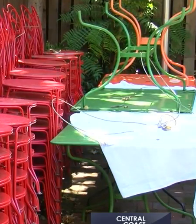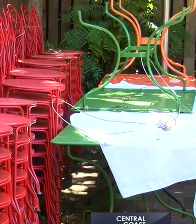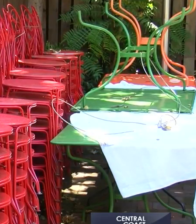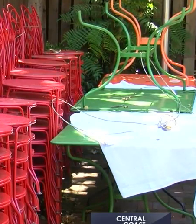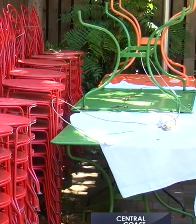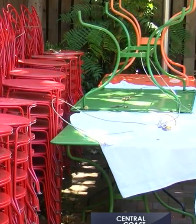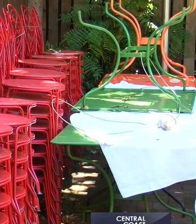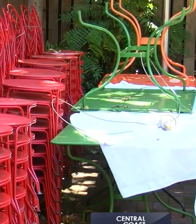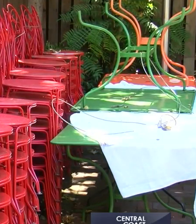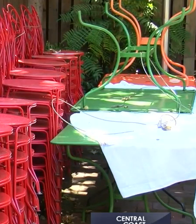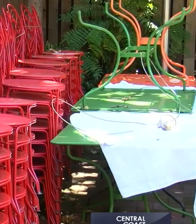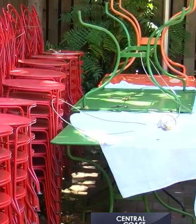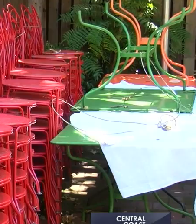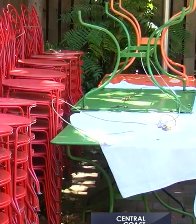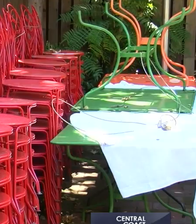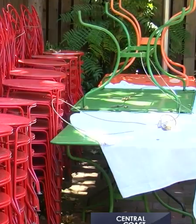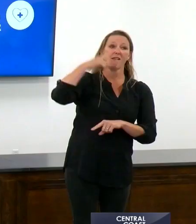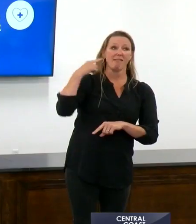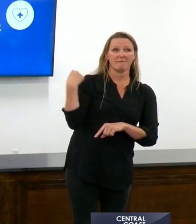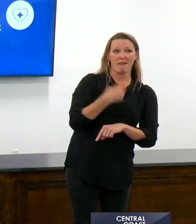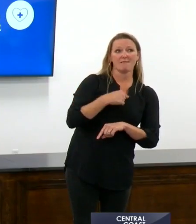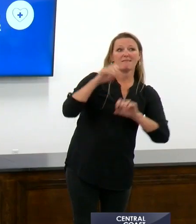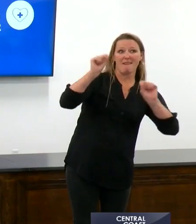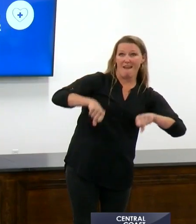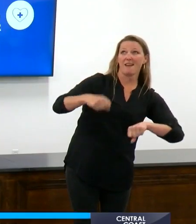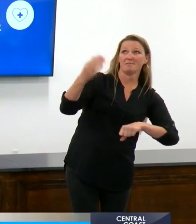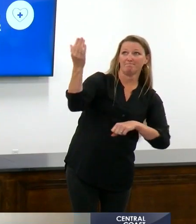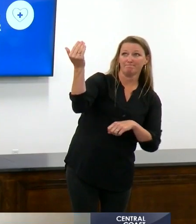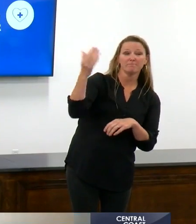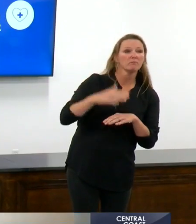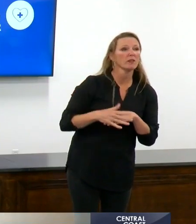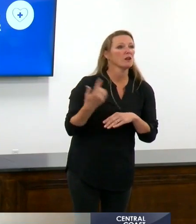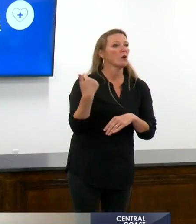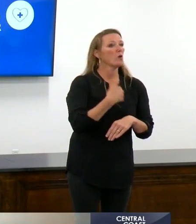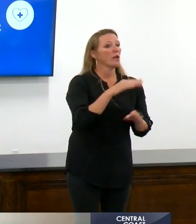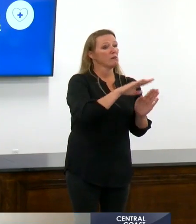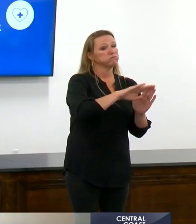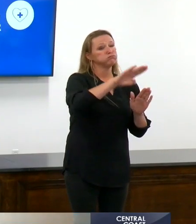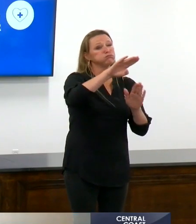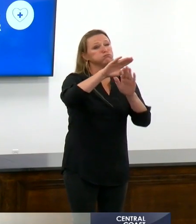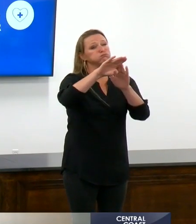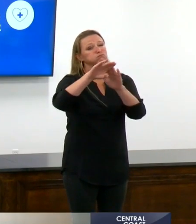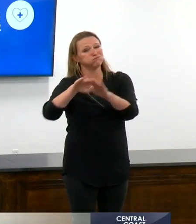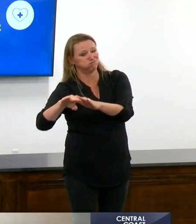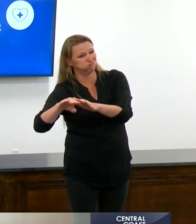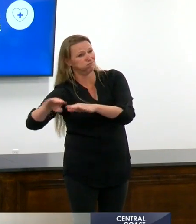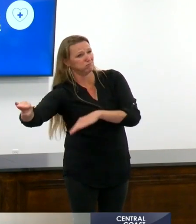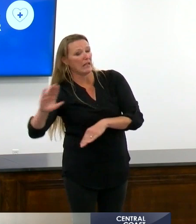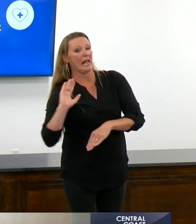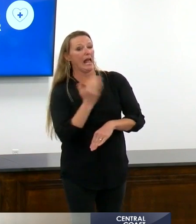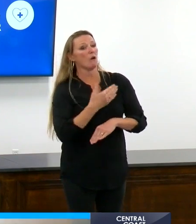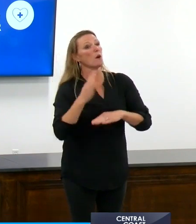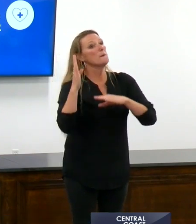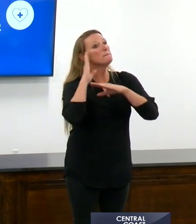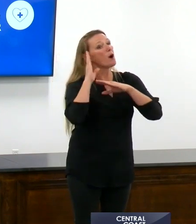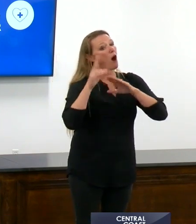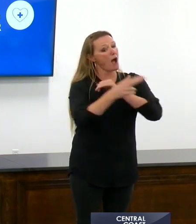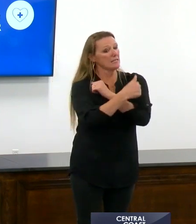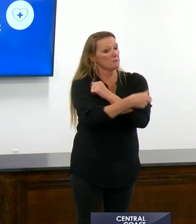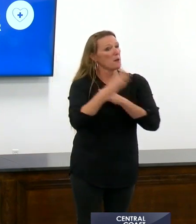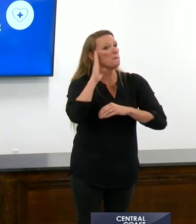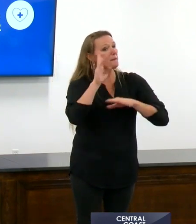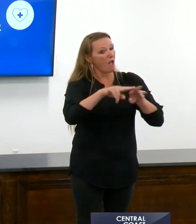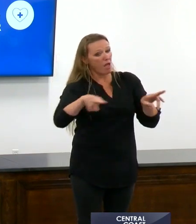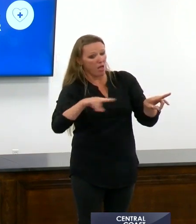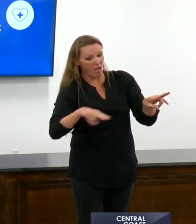officials say they're ready to open the county safely. We have bent the curve. We have built capacity. We have increased the tools necessary to test and